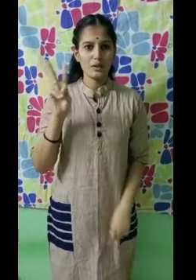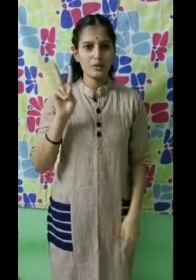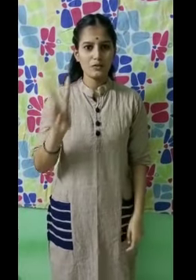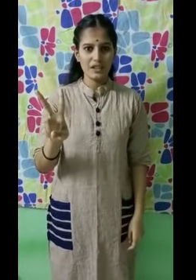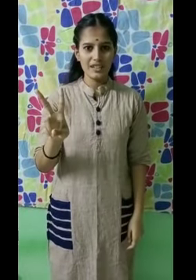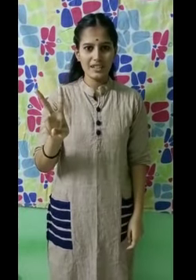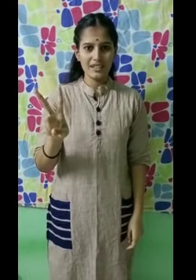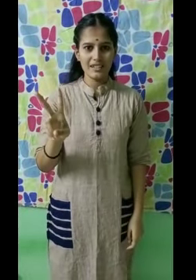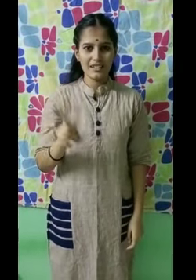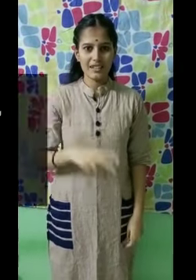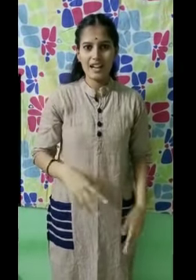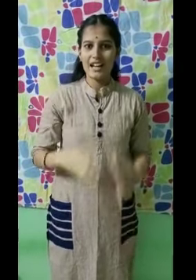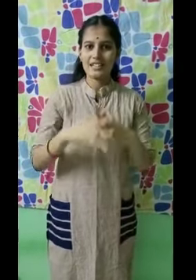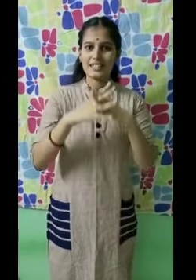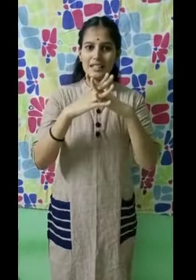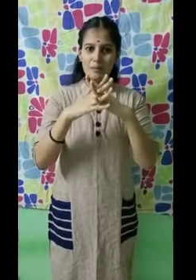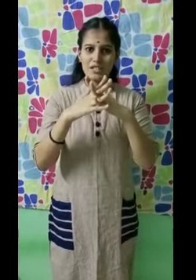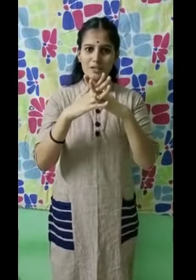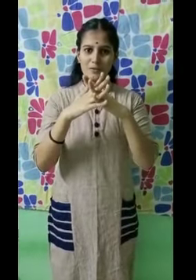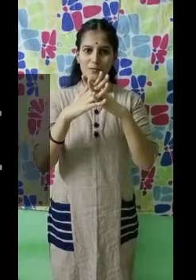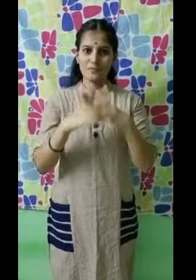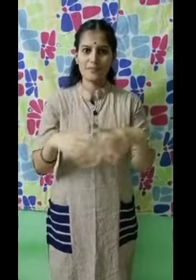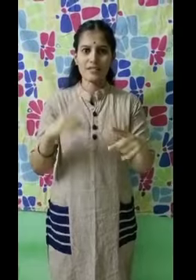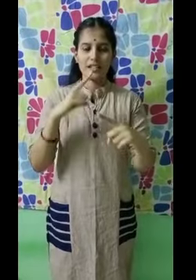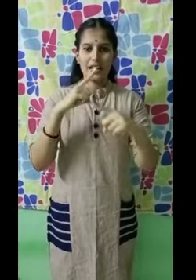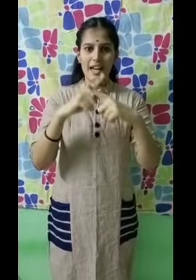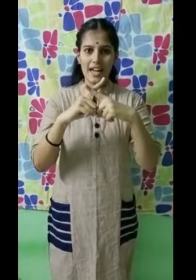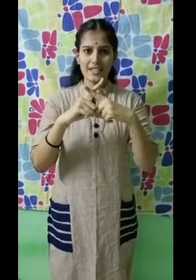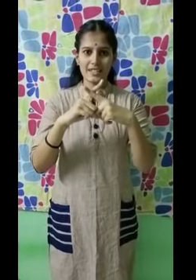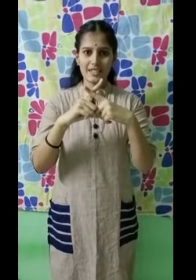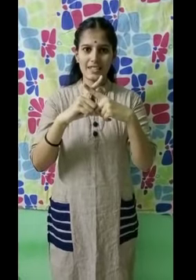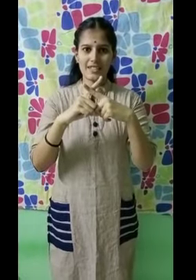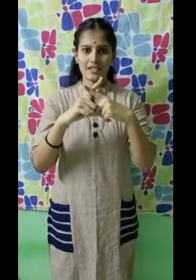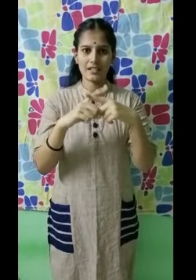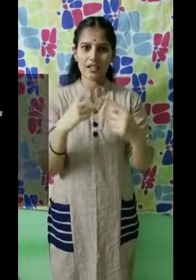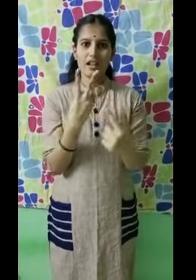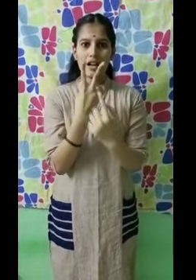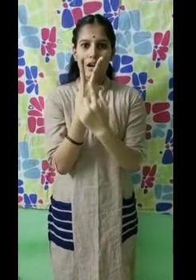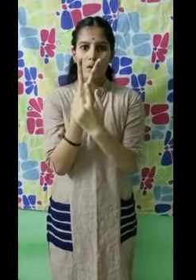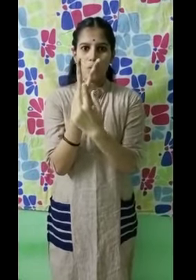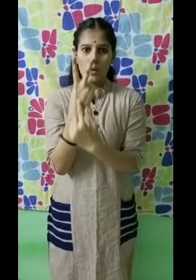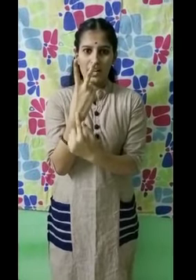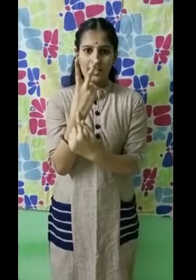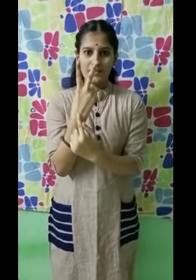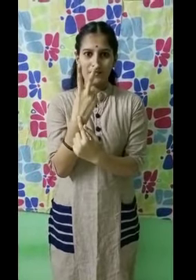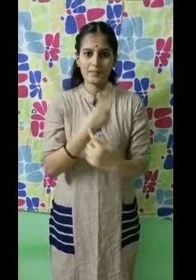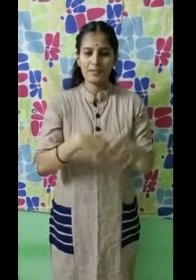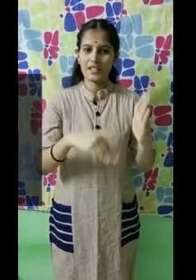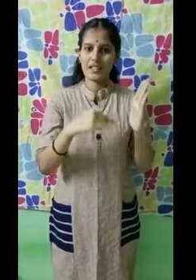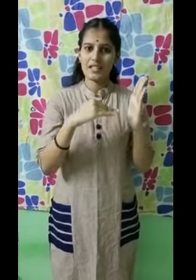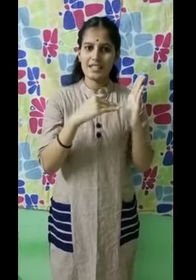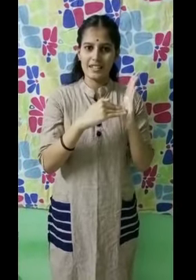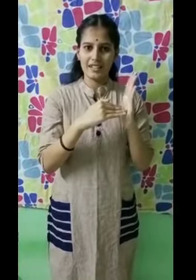V V W W X Y Z